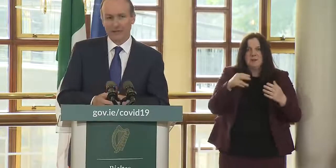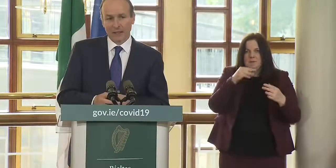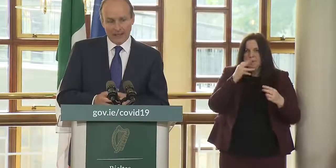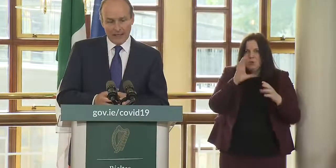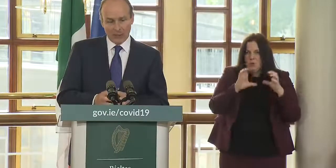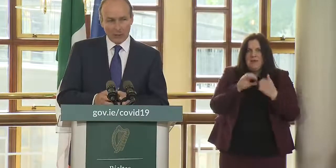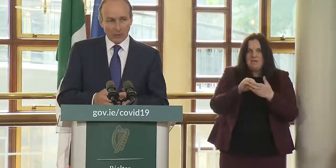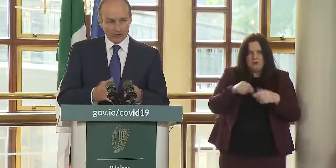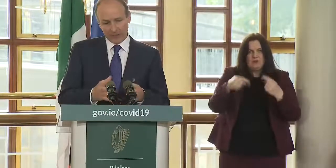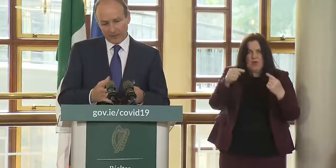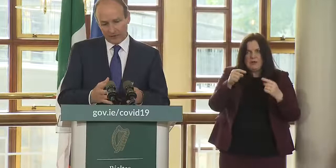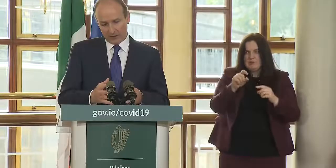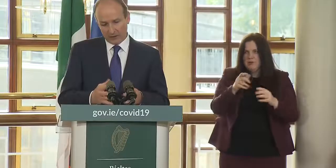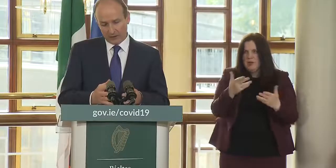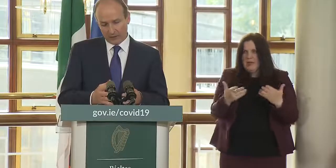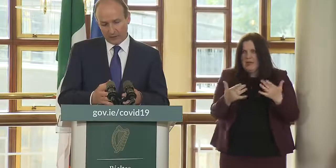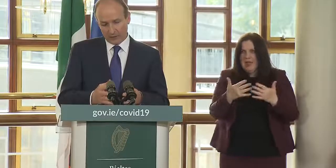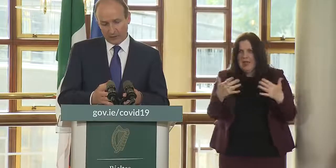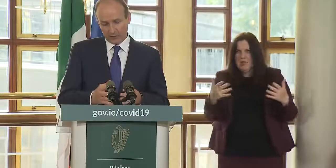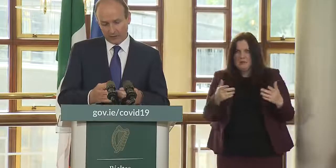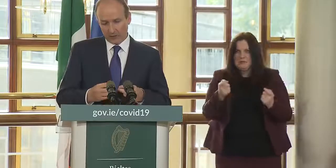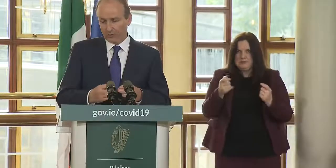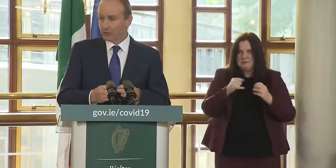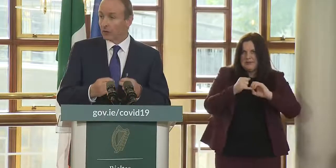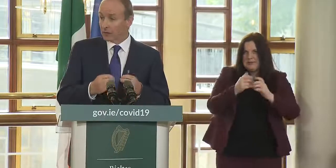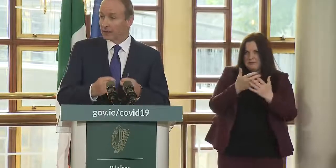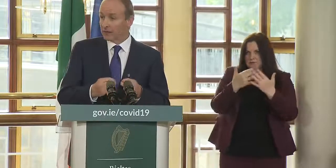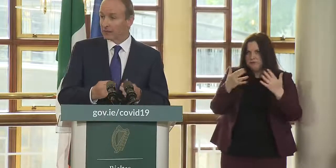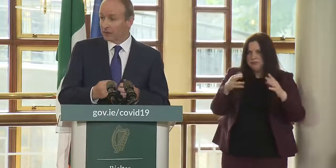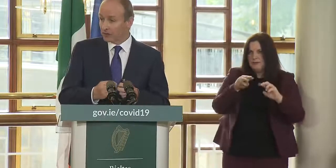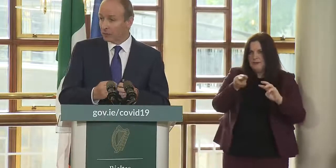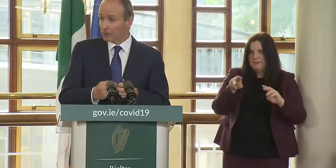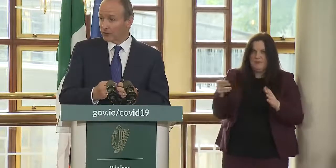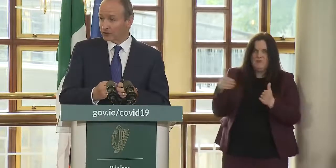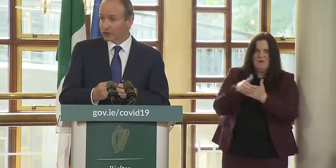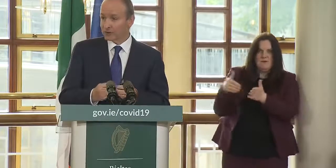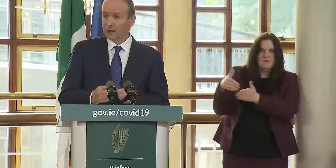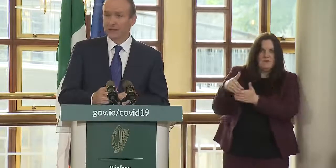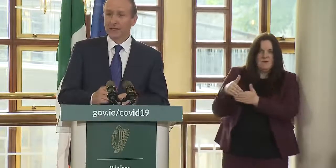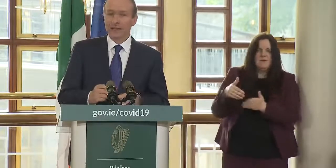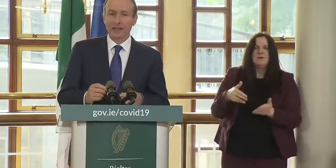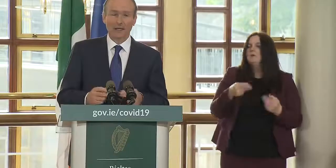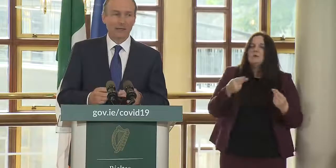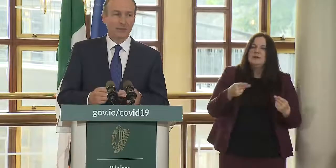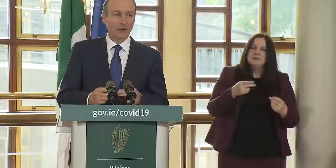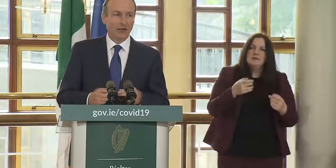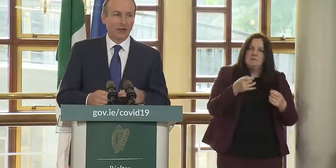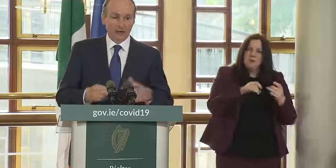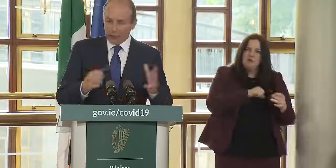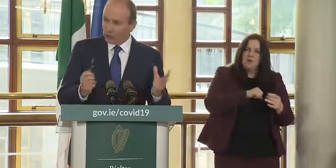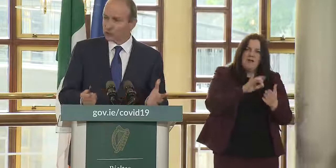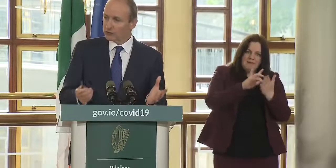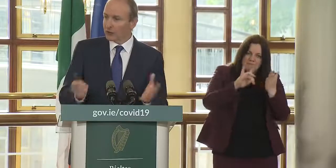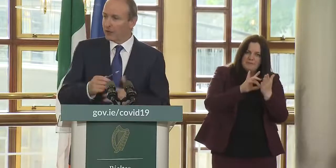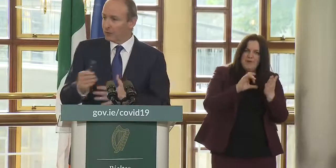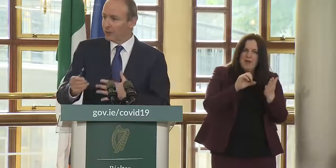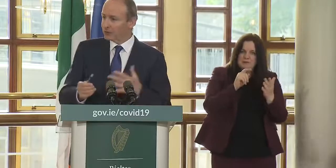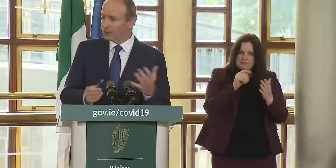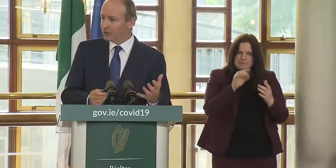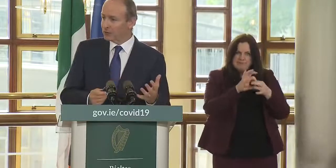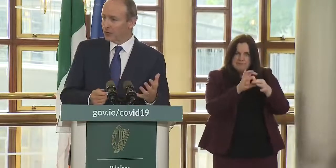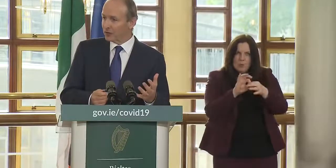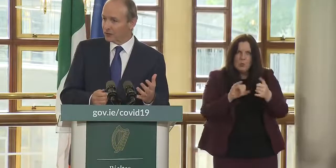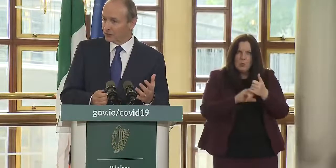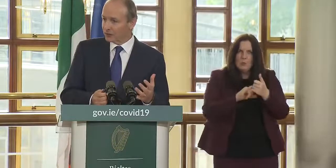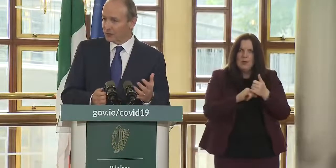issues we want to maintain our focus in terms of our contact tracing operation um on the clusters that might